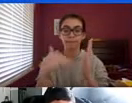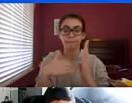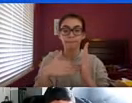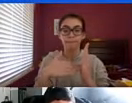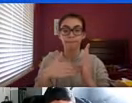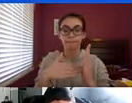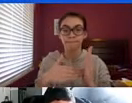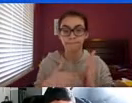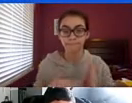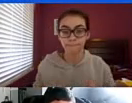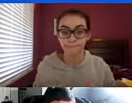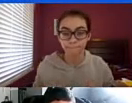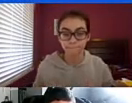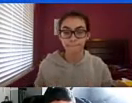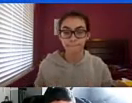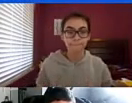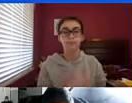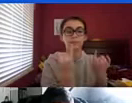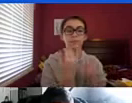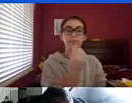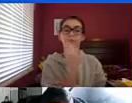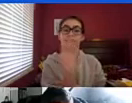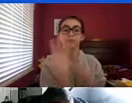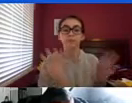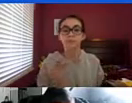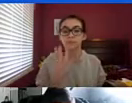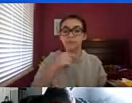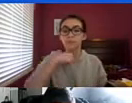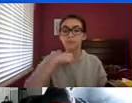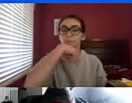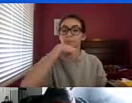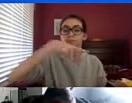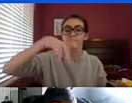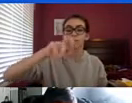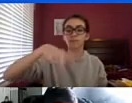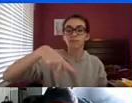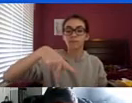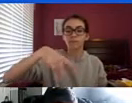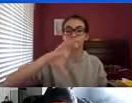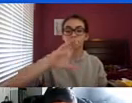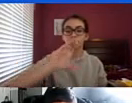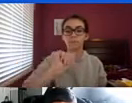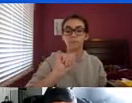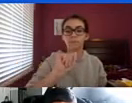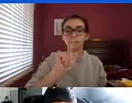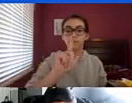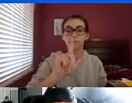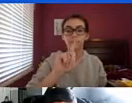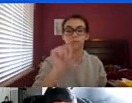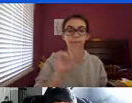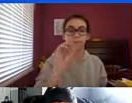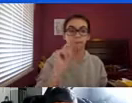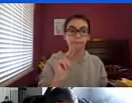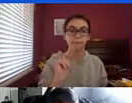of new zealand now for lunch today we'll be having turkey pepperoni